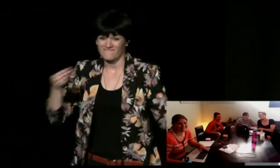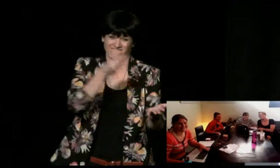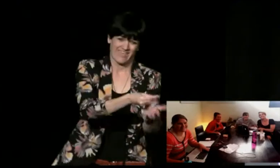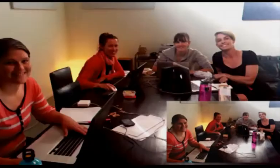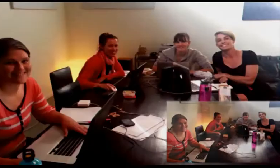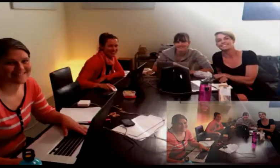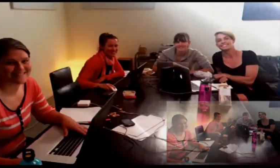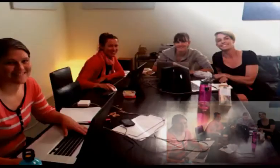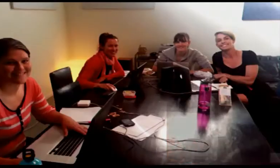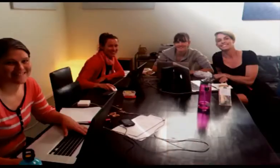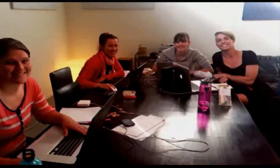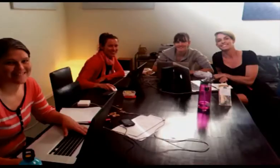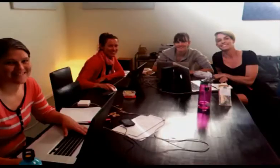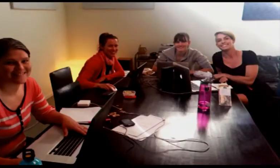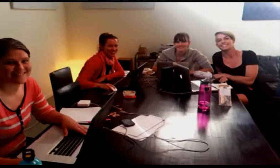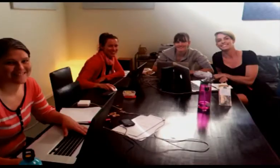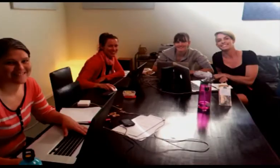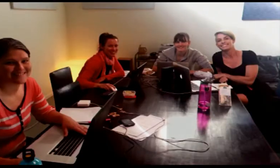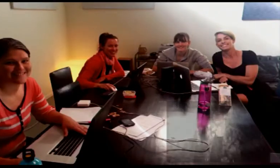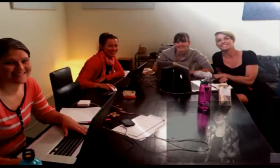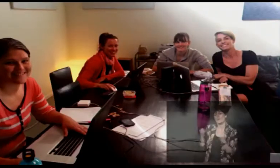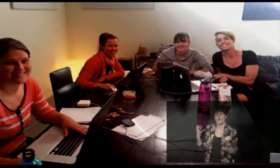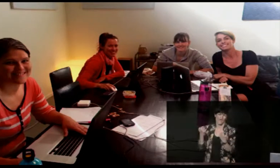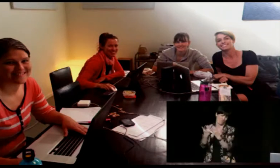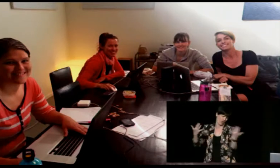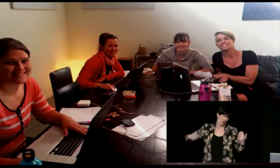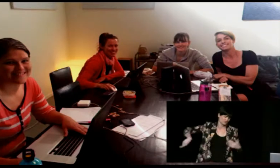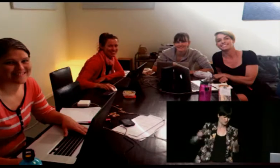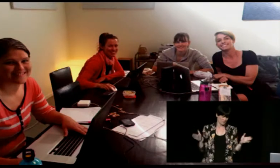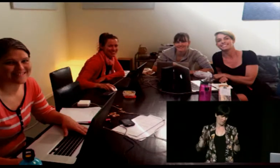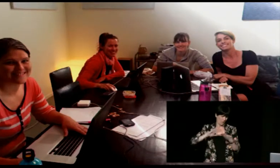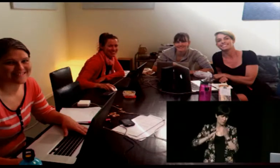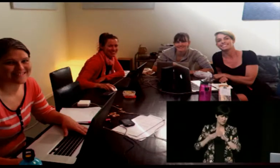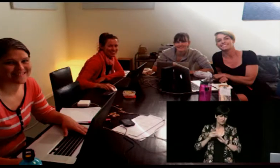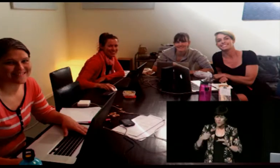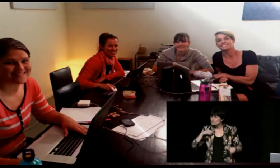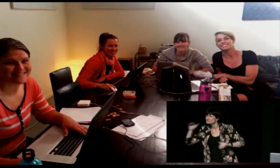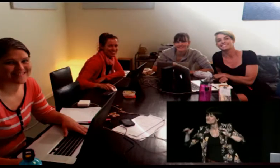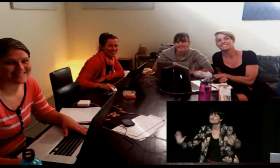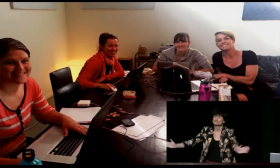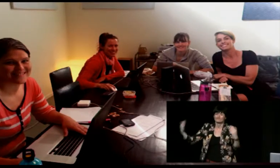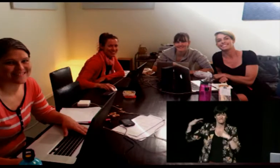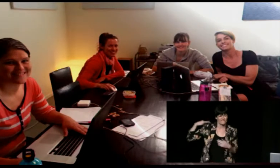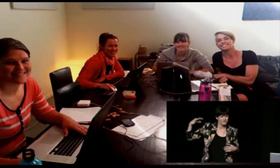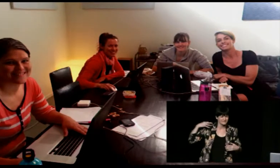the costs generally ballooned so fortunately what we lacked in financial power we had in people power